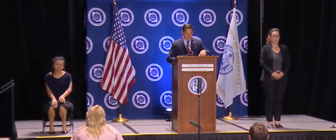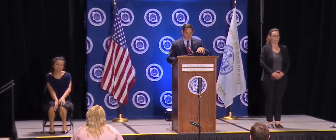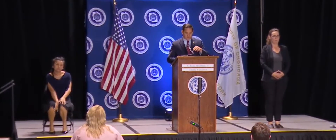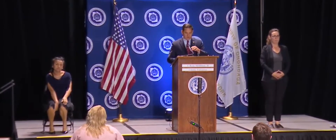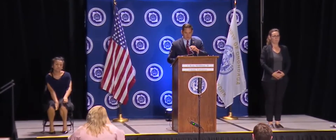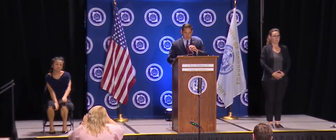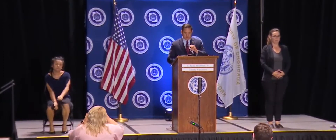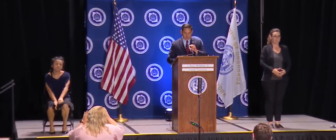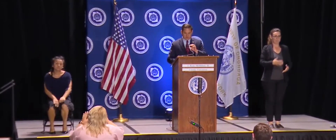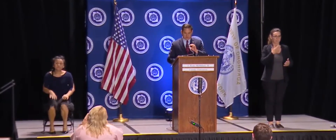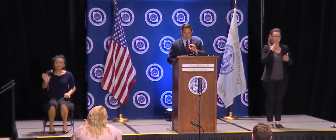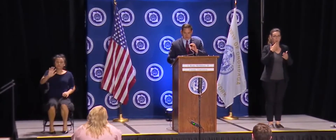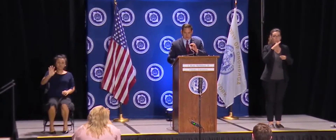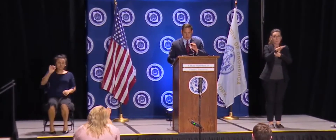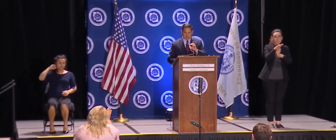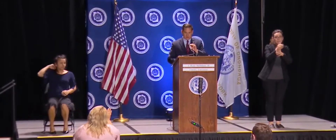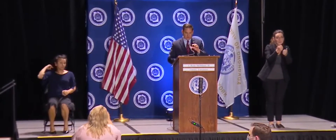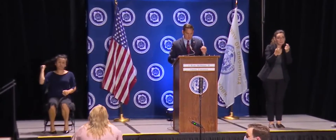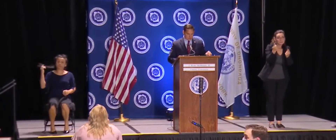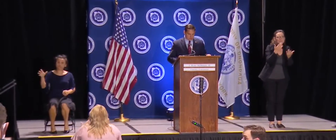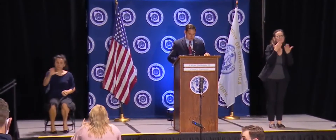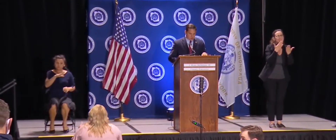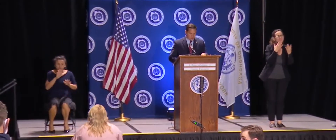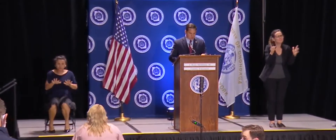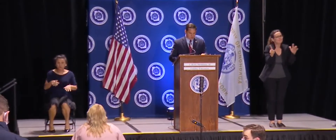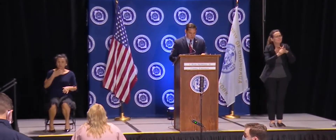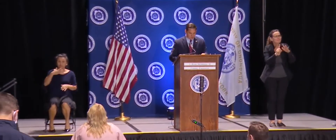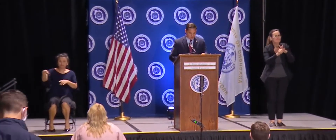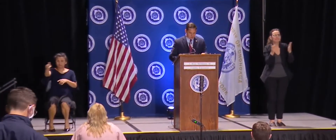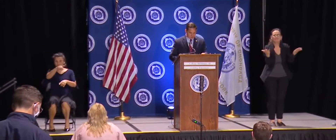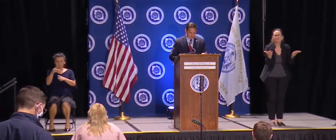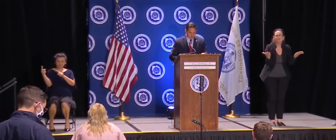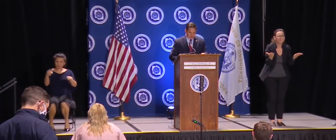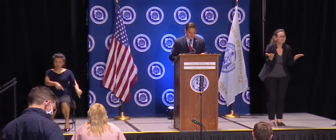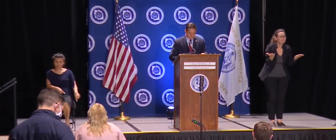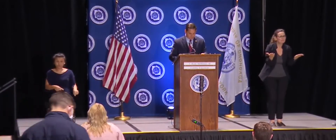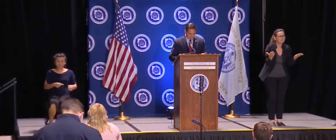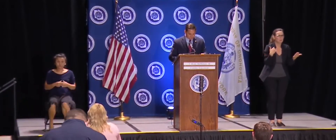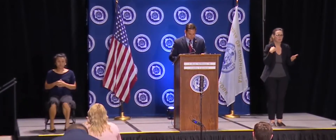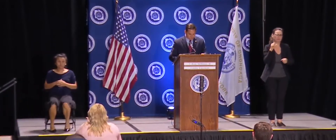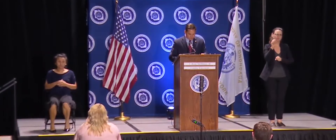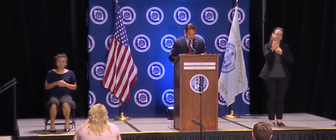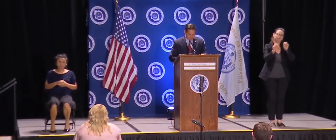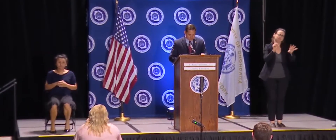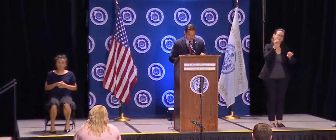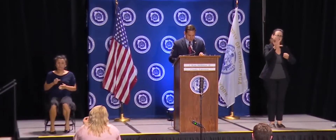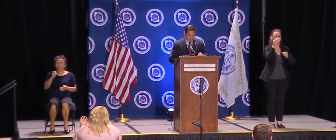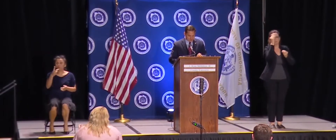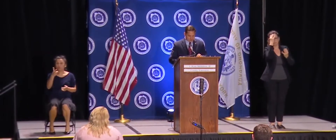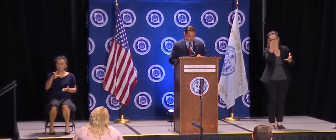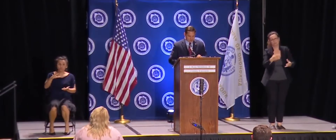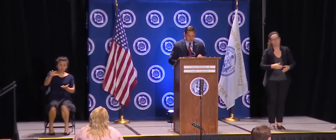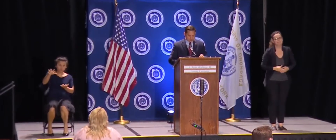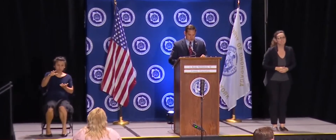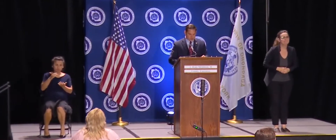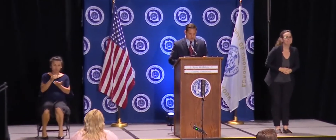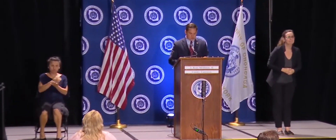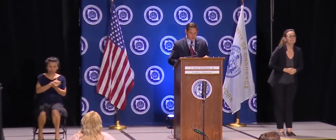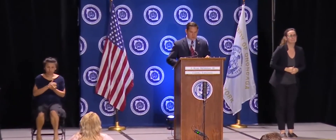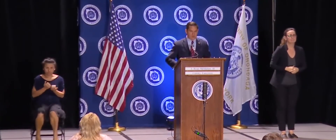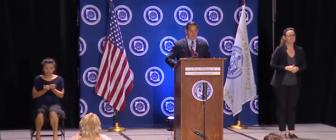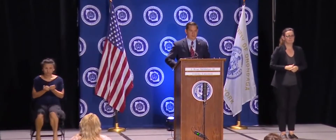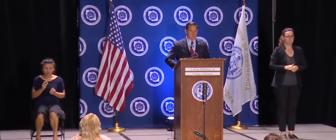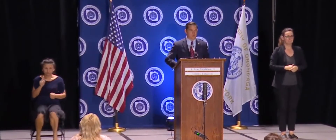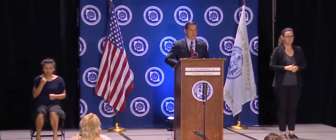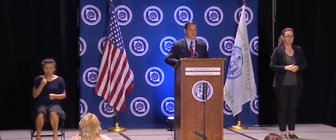Good afternoon, everybody. Thank you for being here. We'll go over some data and touch on a couple